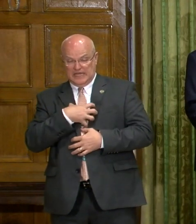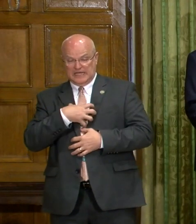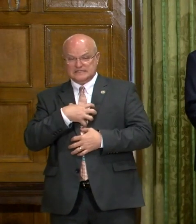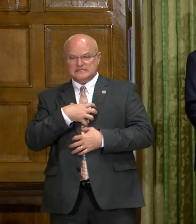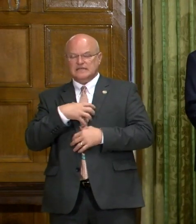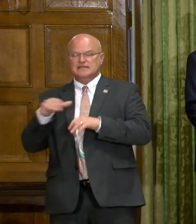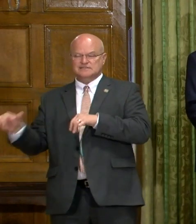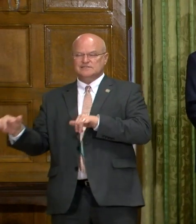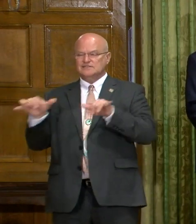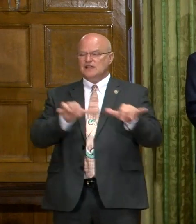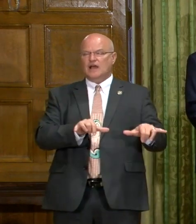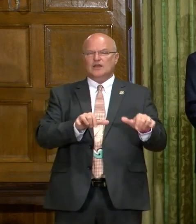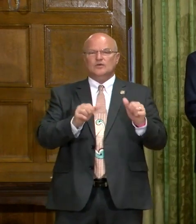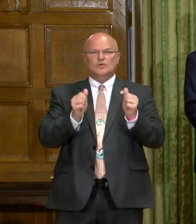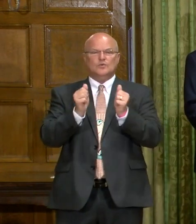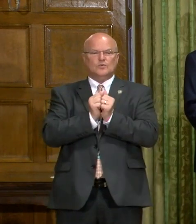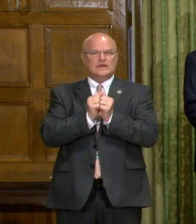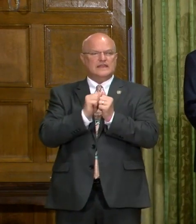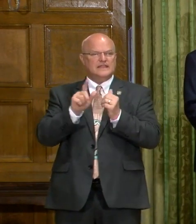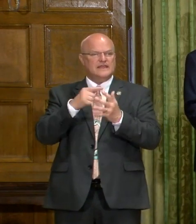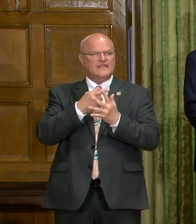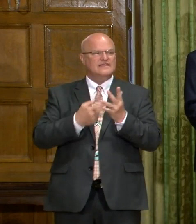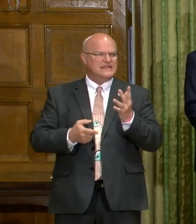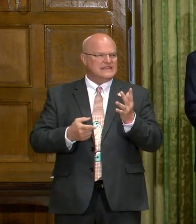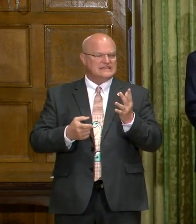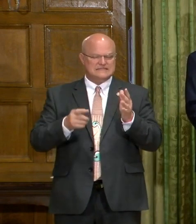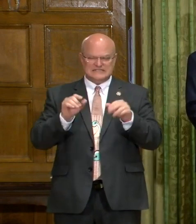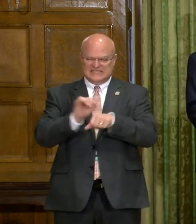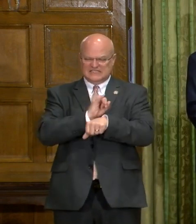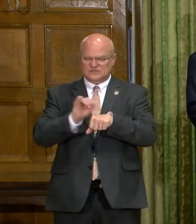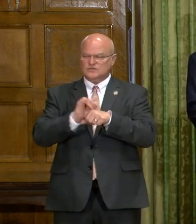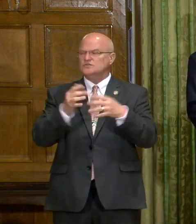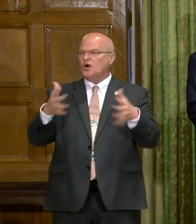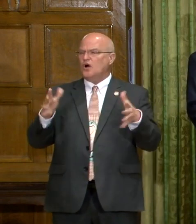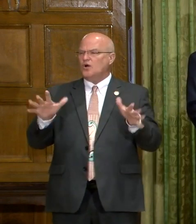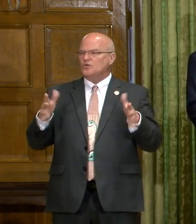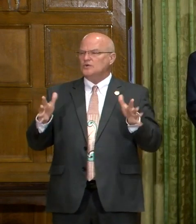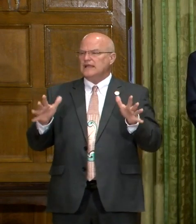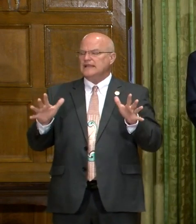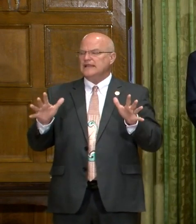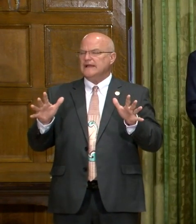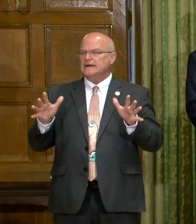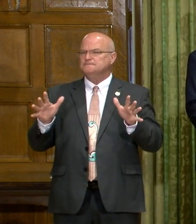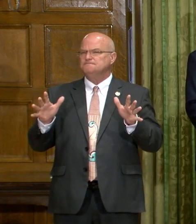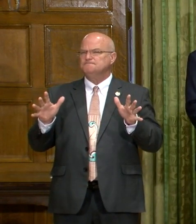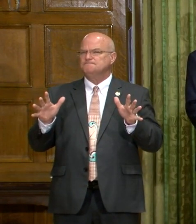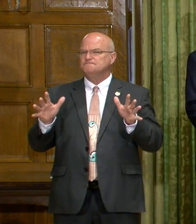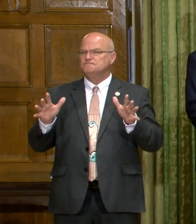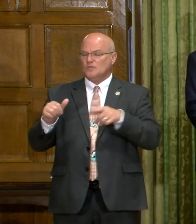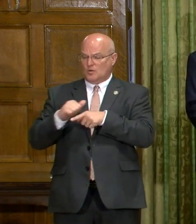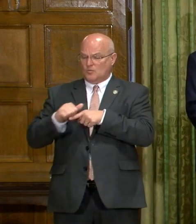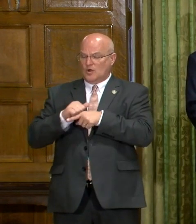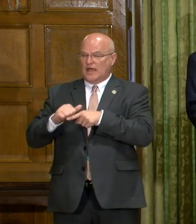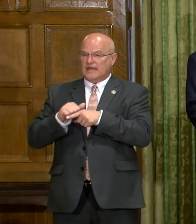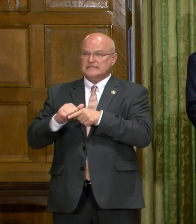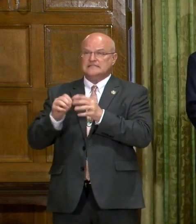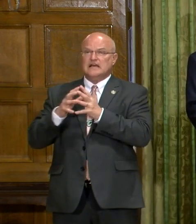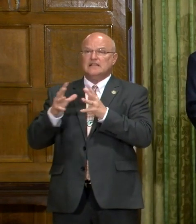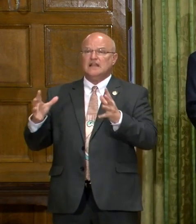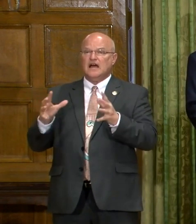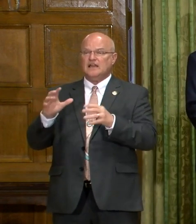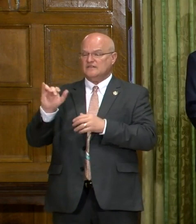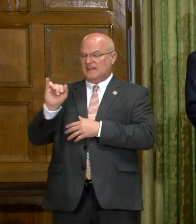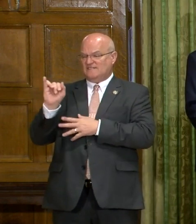much as we would with these industries are already practicing a lot of